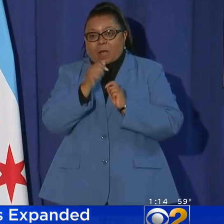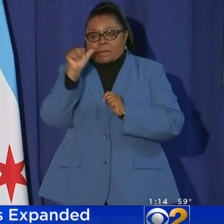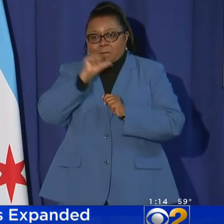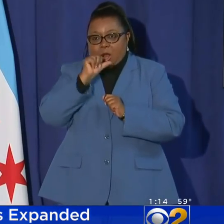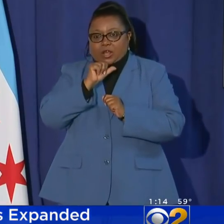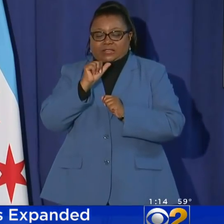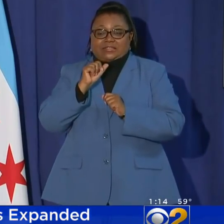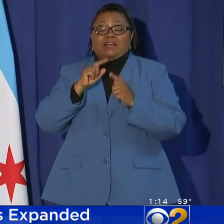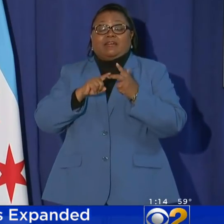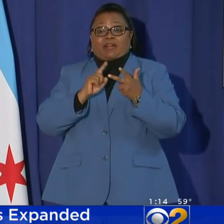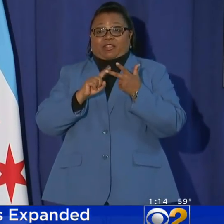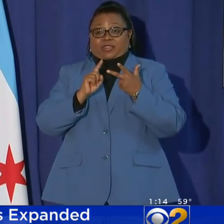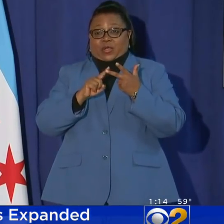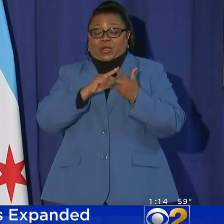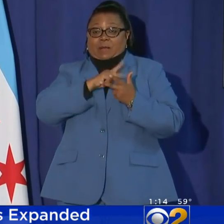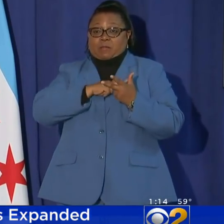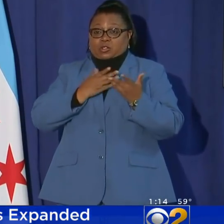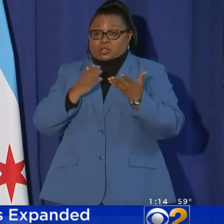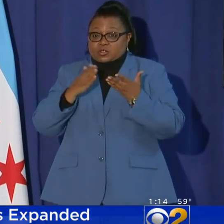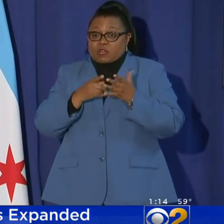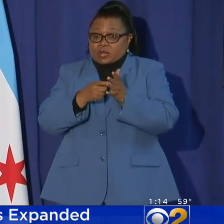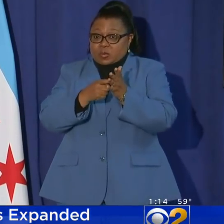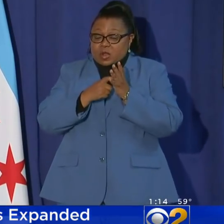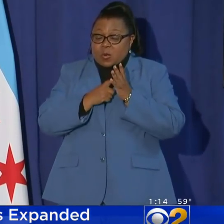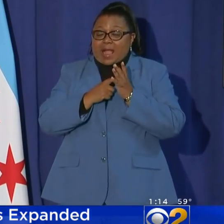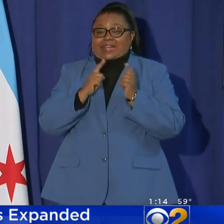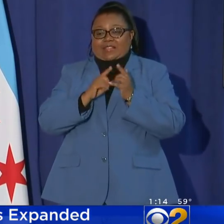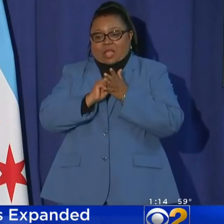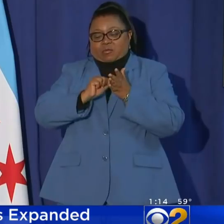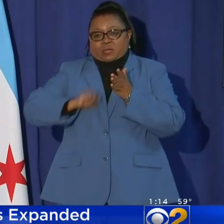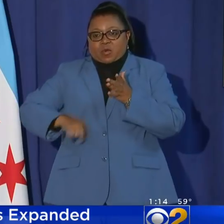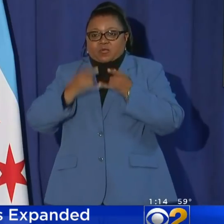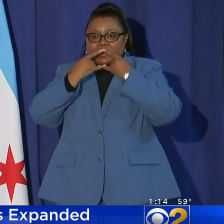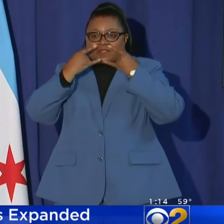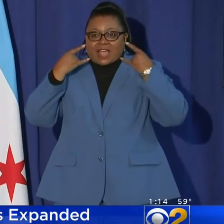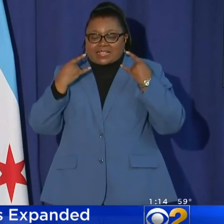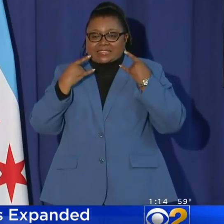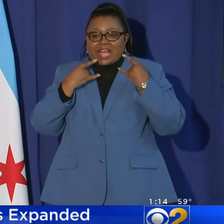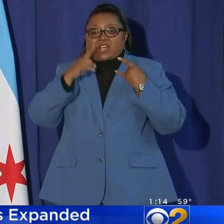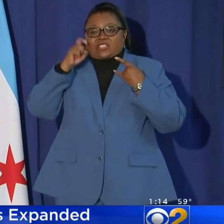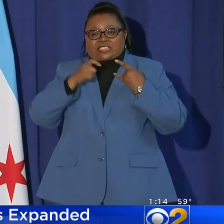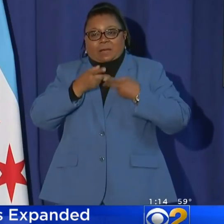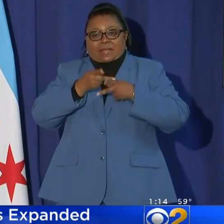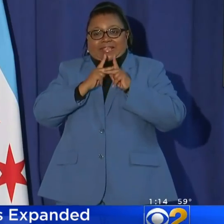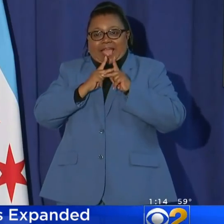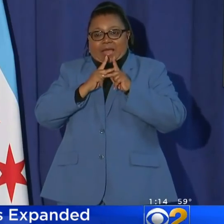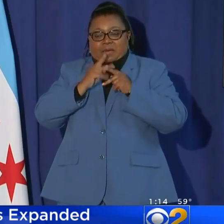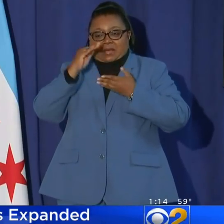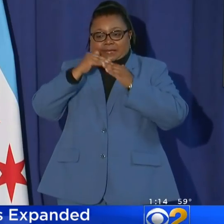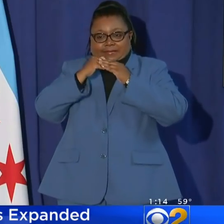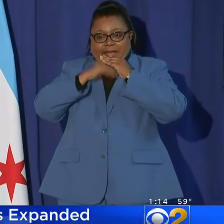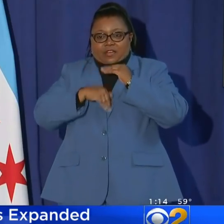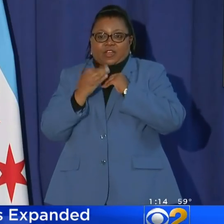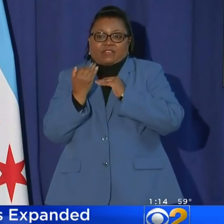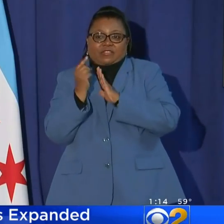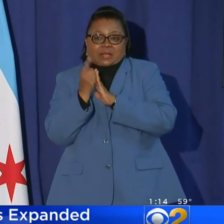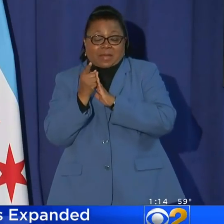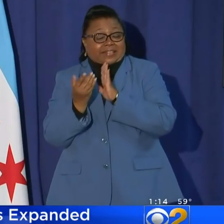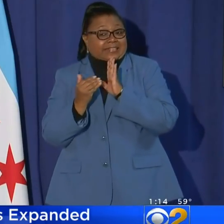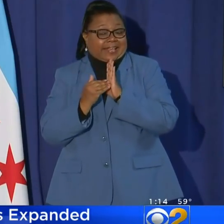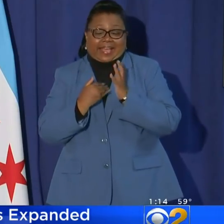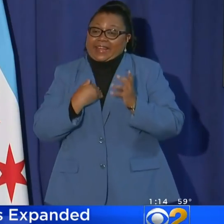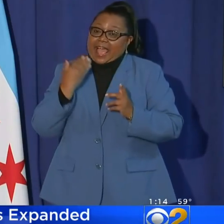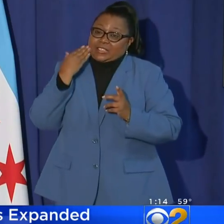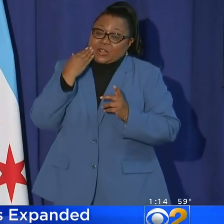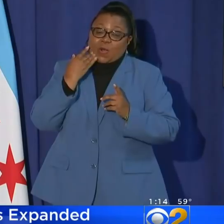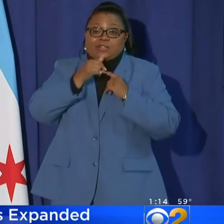taverns. Third, personal services requiring the removal of face mask should be kept under 15 minutes. Now again, I